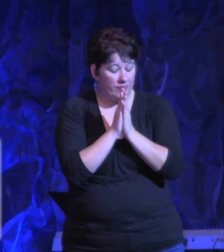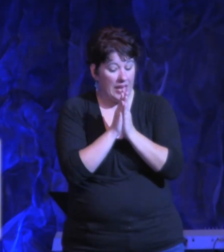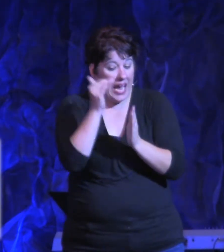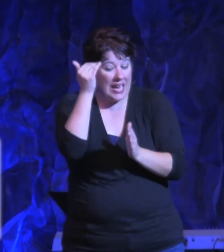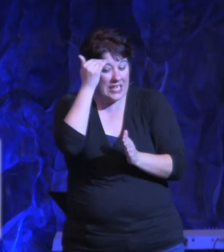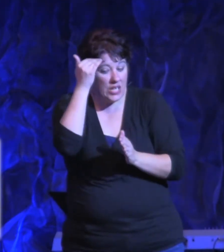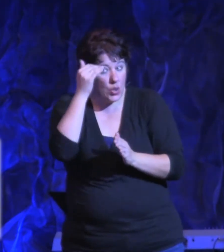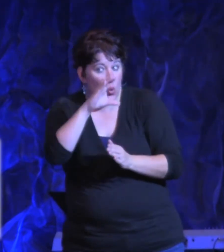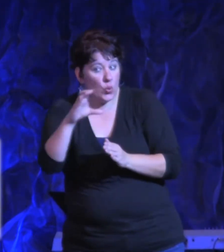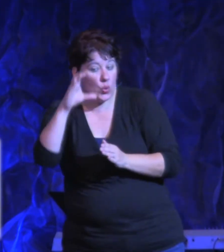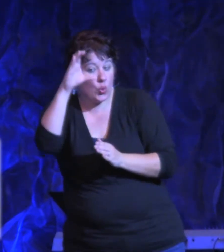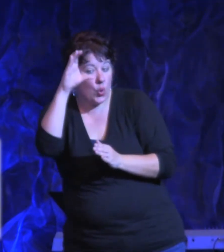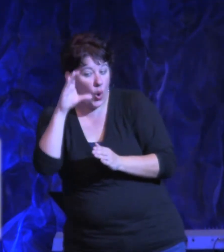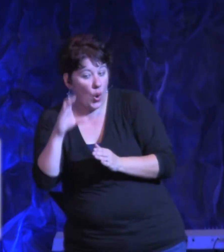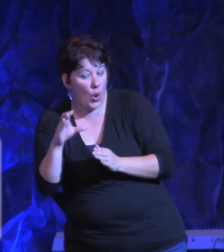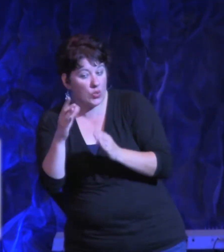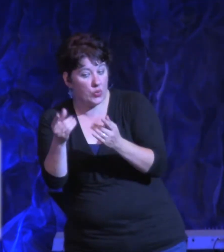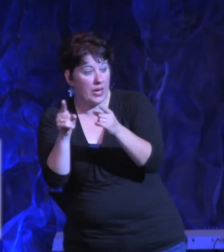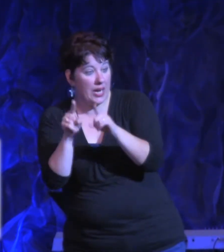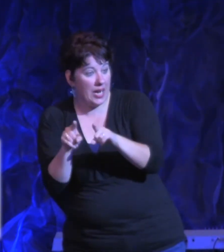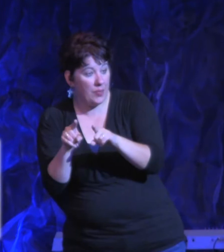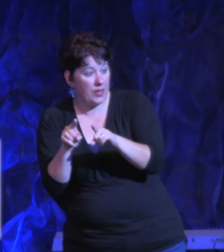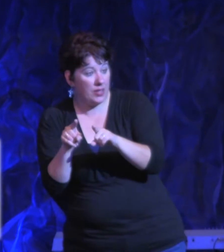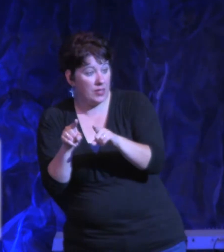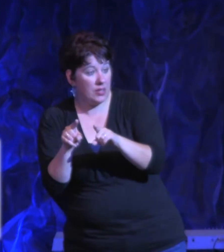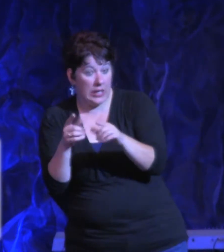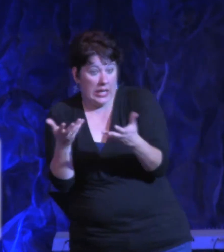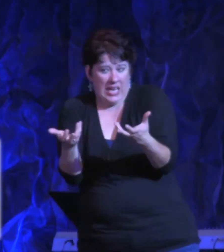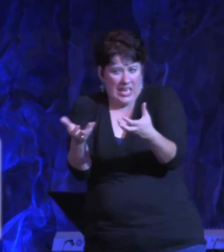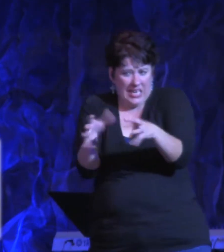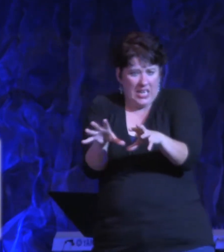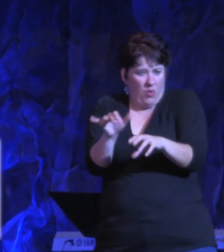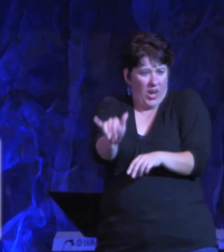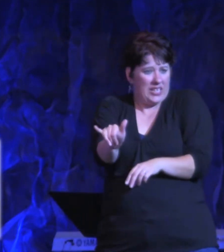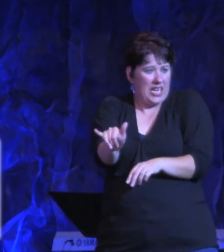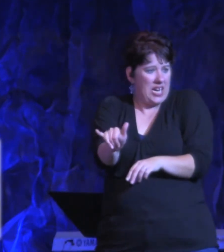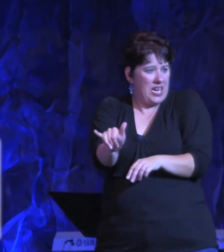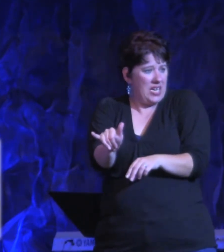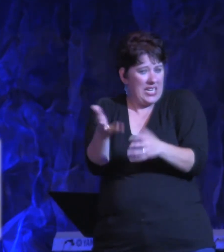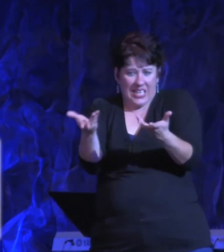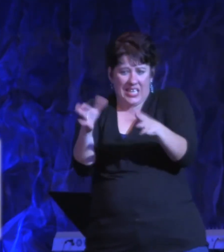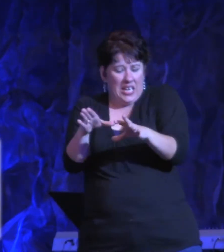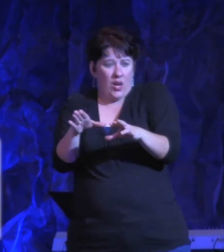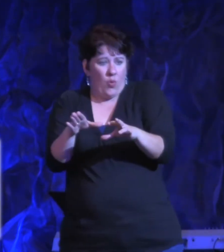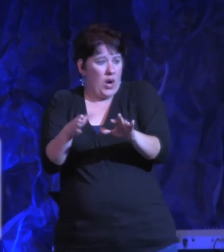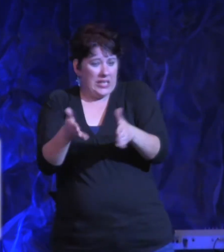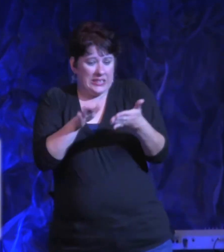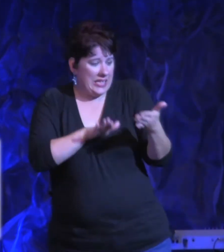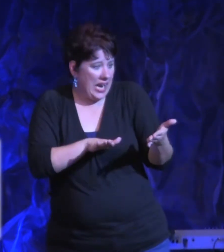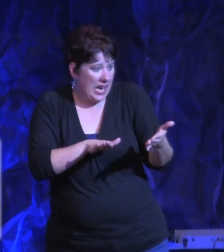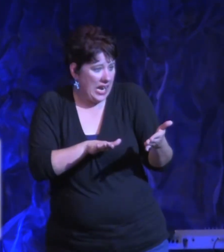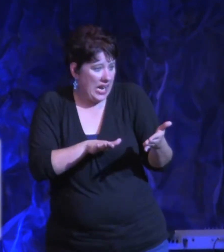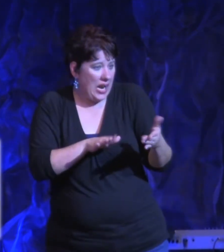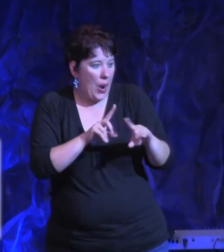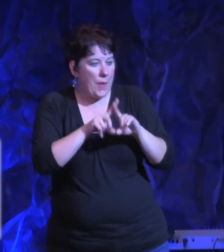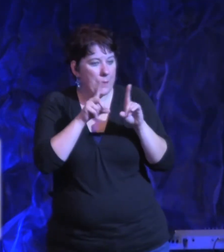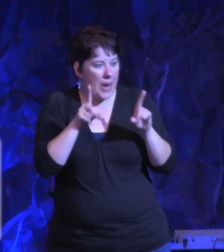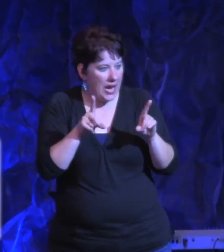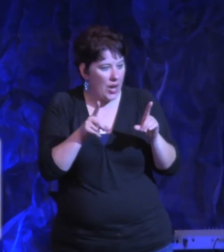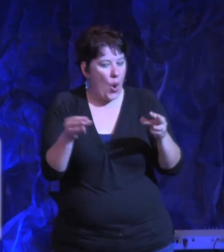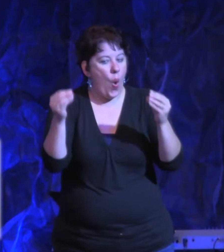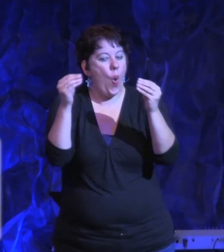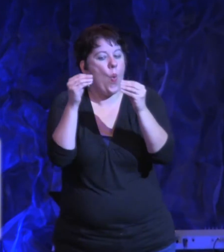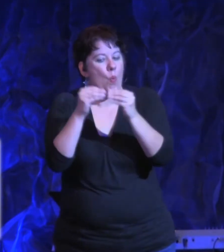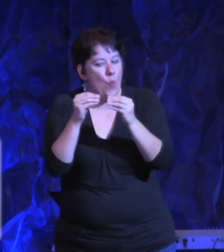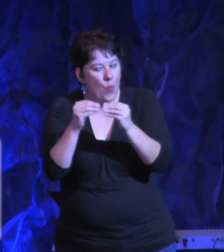But you know, more than He wanted His pleasure or His comfort, He wanted the will of God. And so